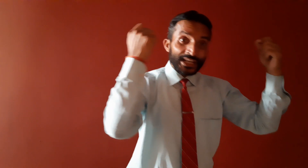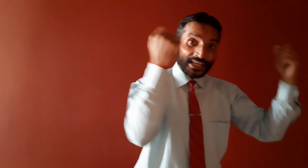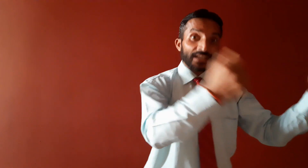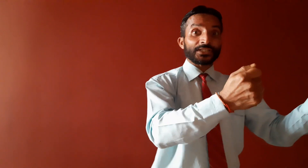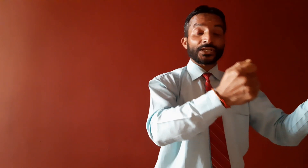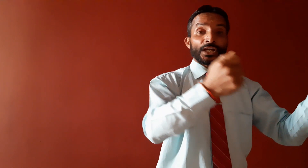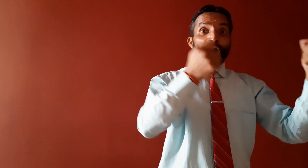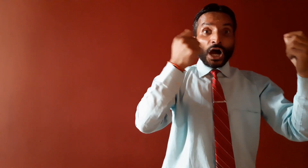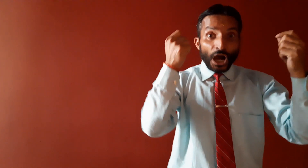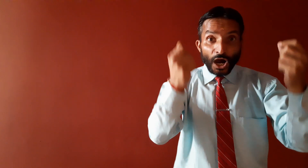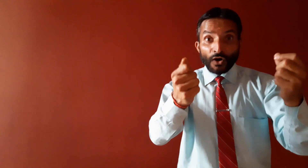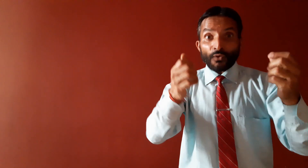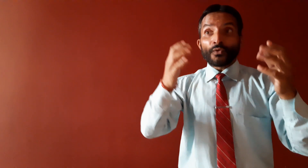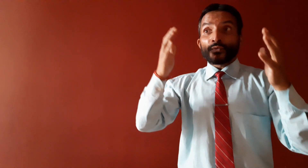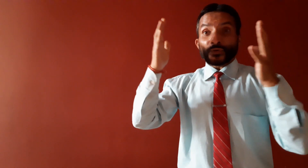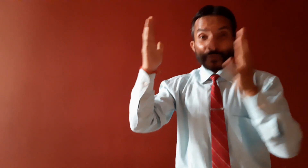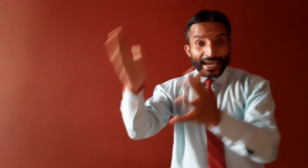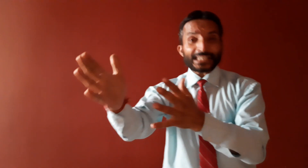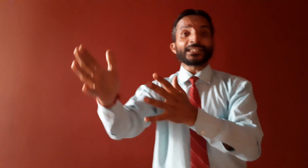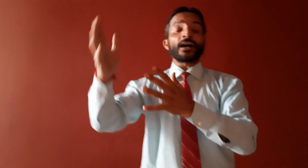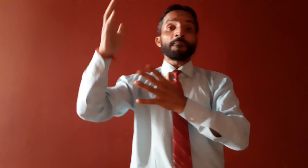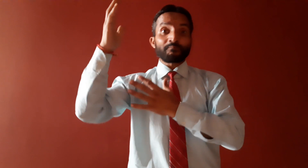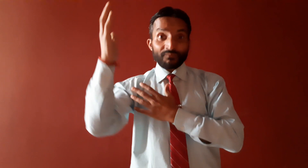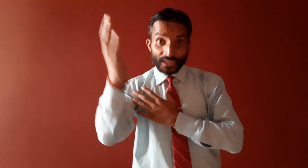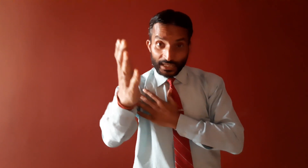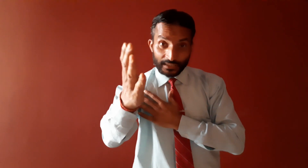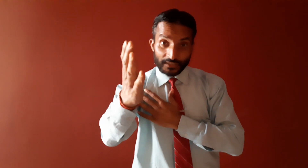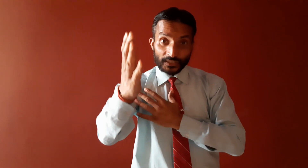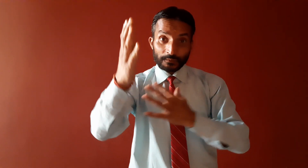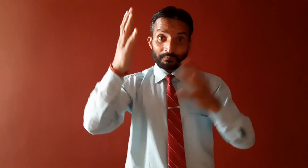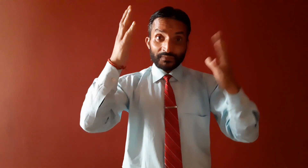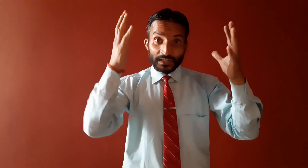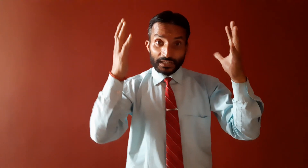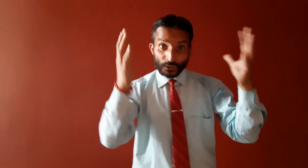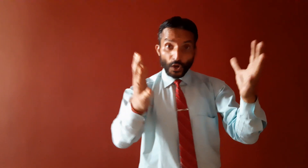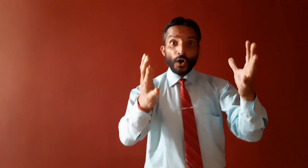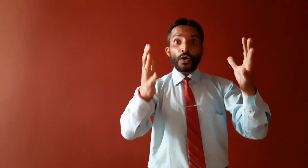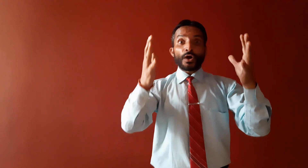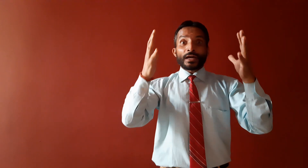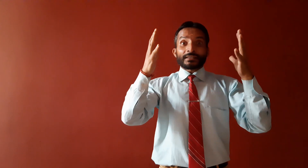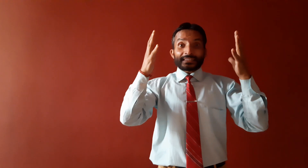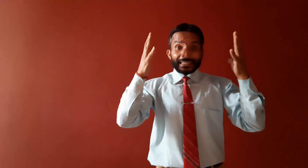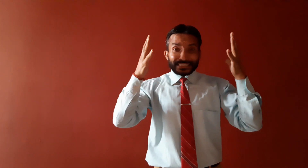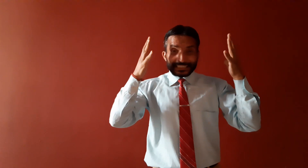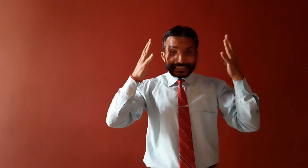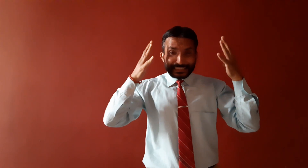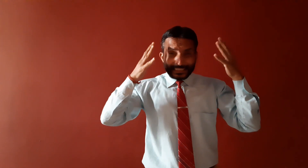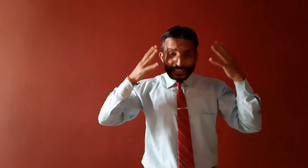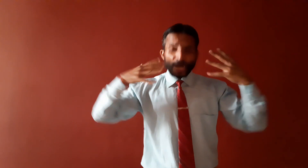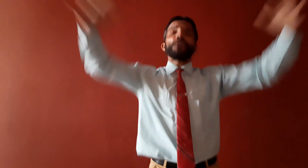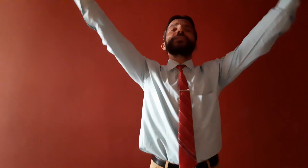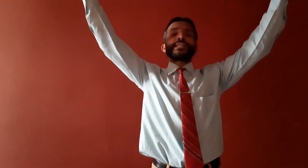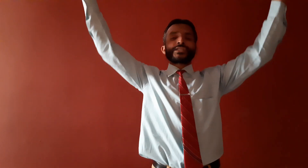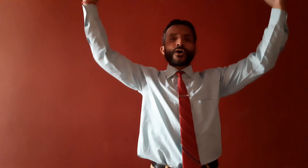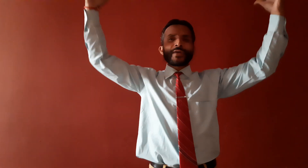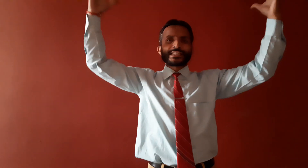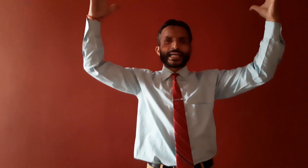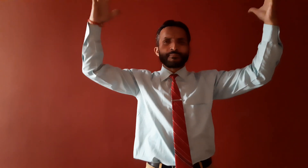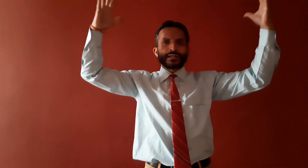react, how we face the things. So, the thousands of examples